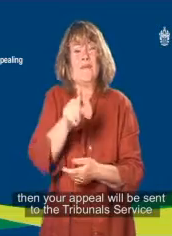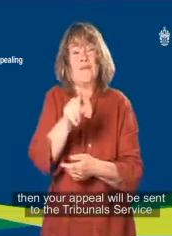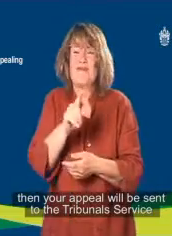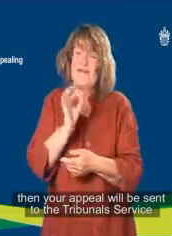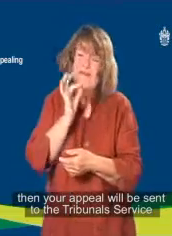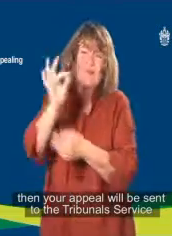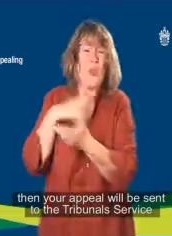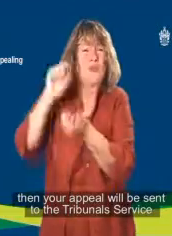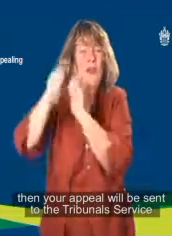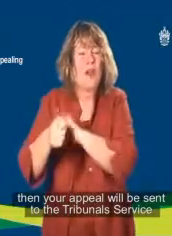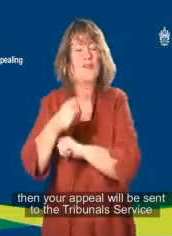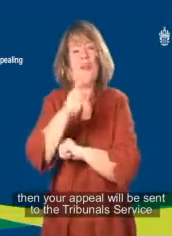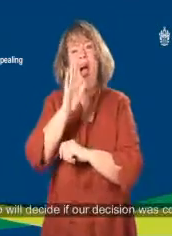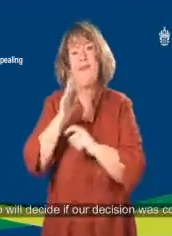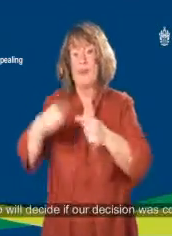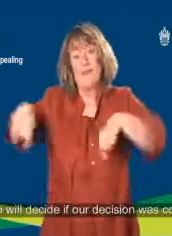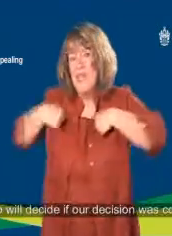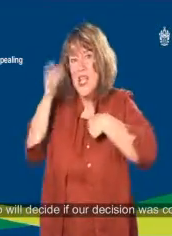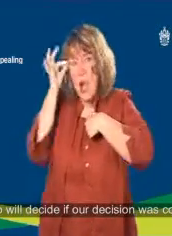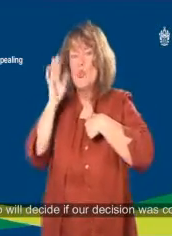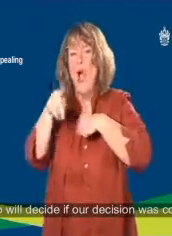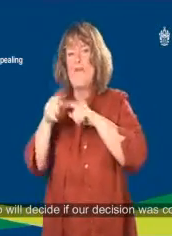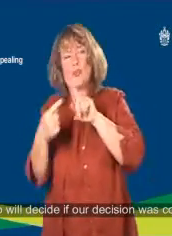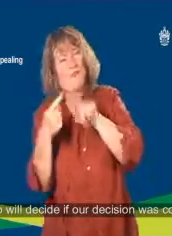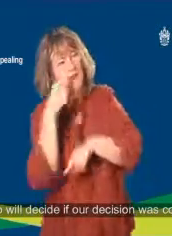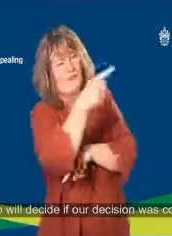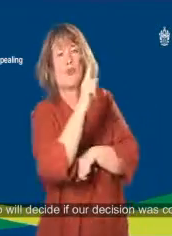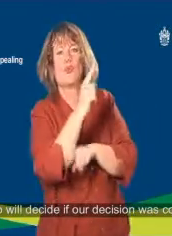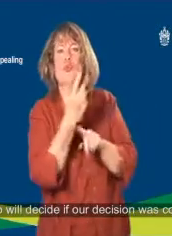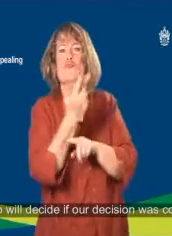sent to the Tribunal's Service who will decide if our decision was correct